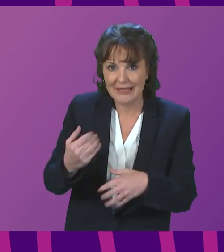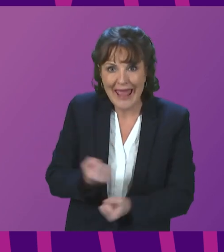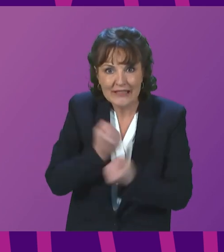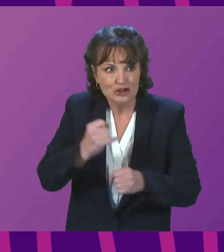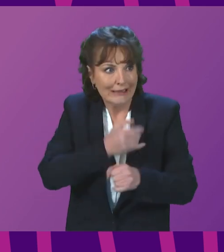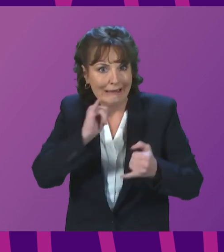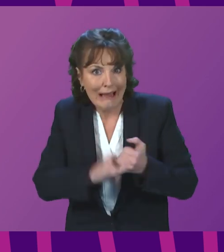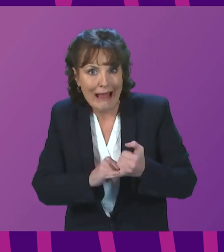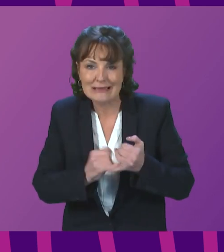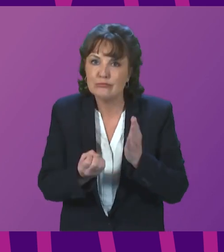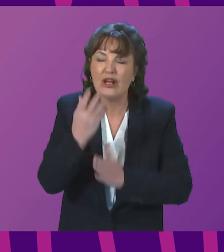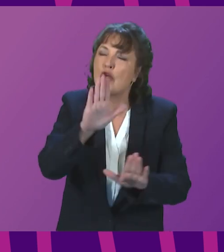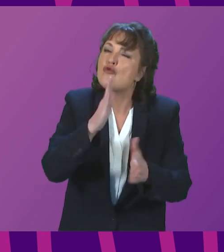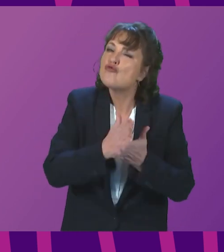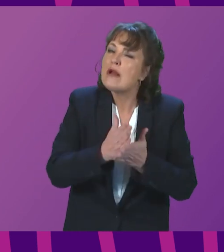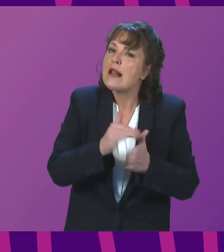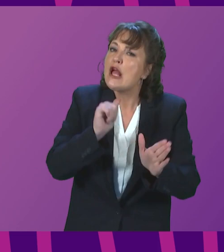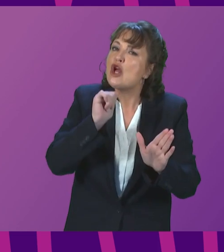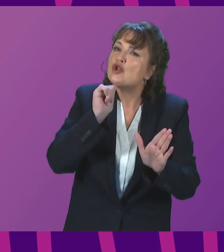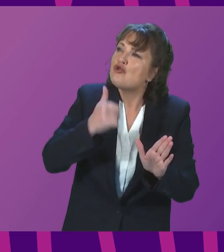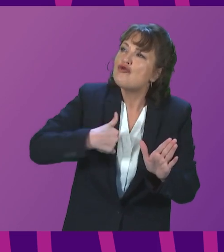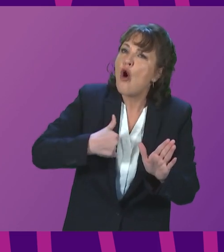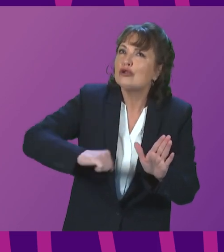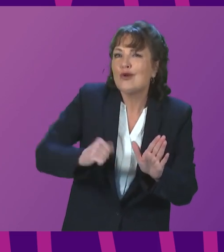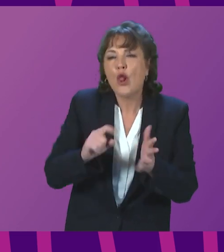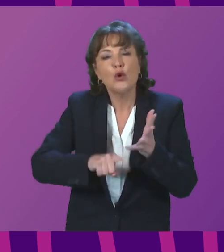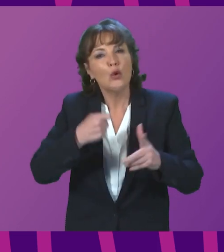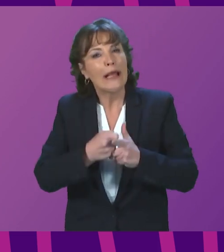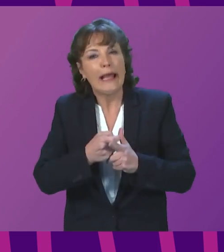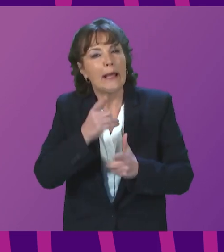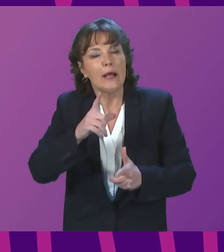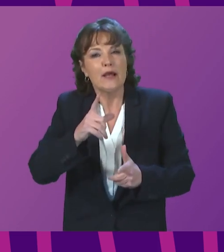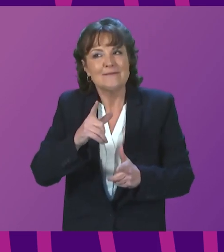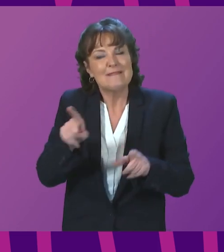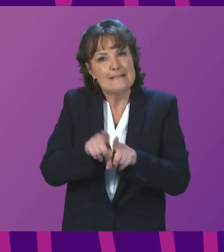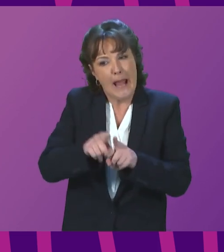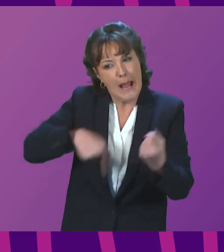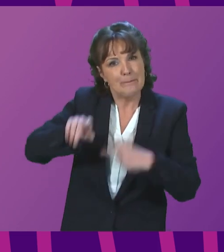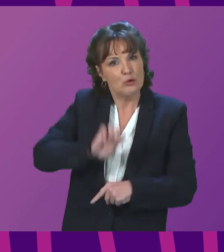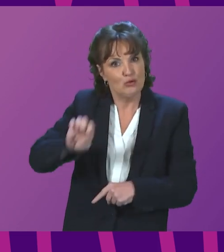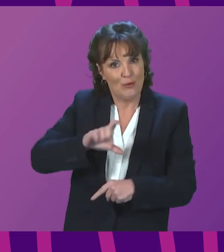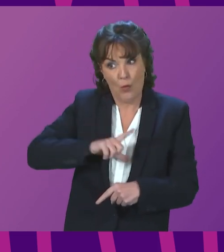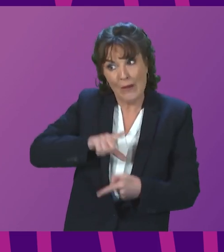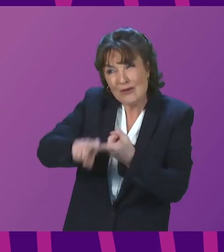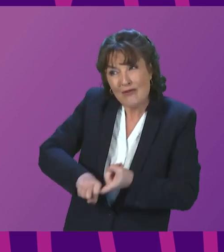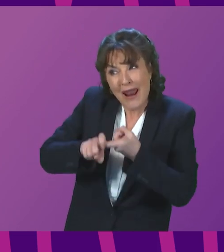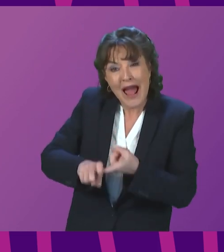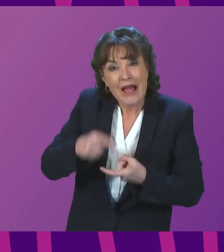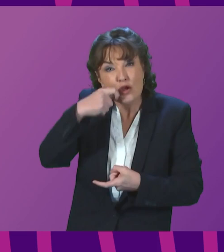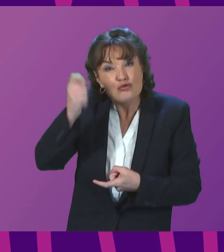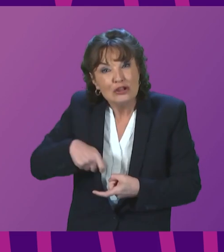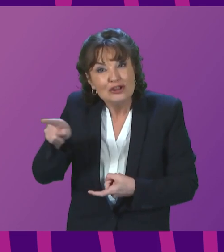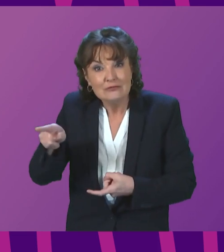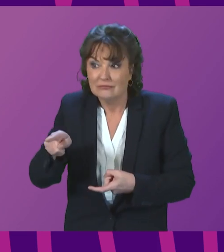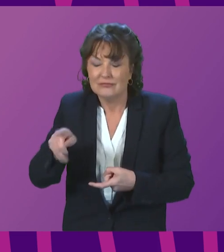not so much in Scotland or the UK for security of energy supply, since we are not dependent on Russian oil and gas in the way